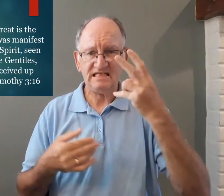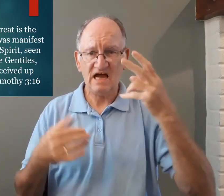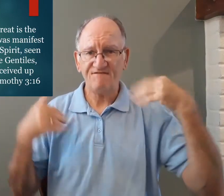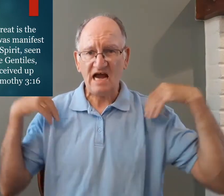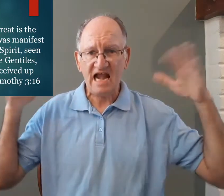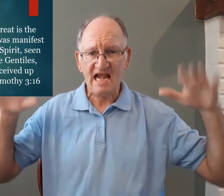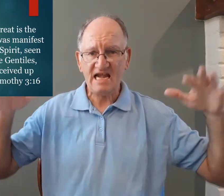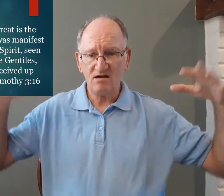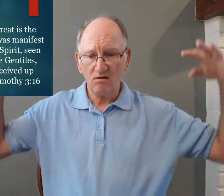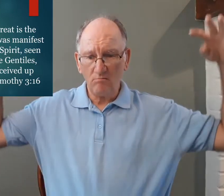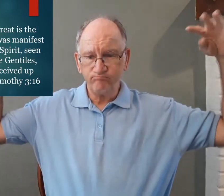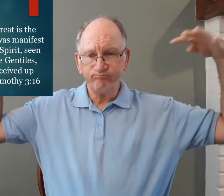seen of angels